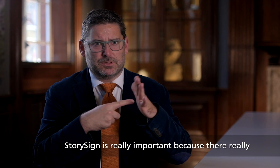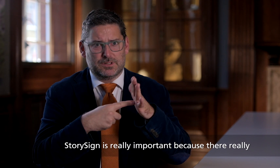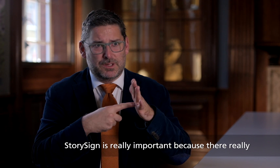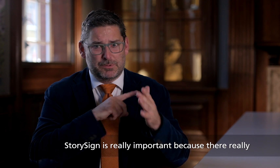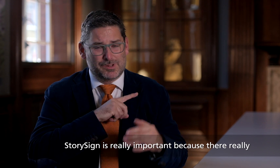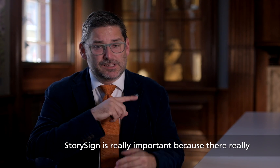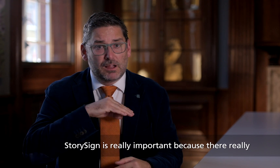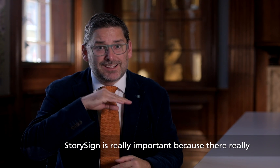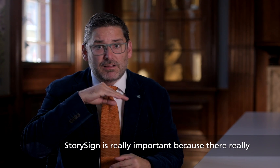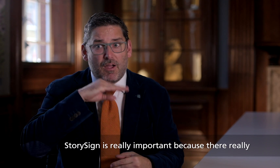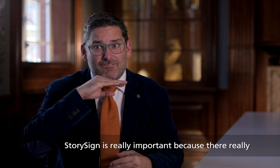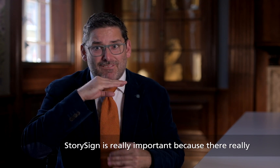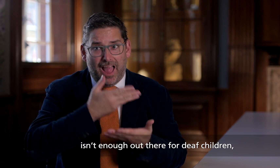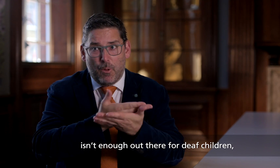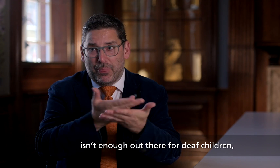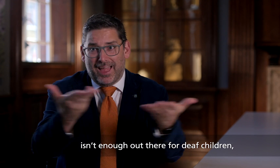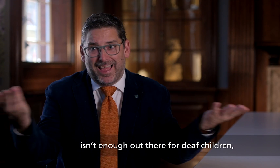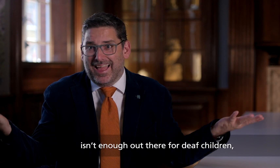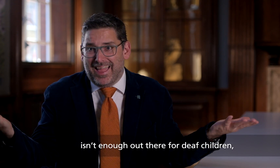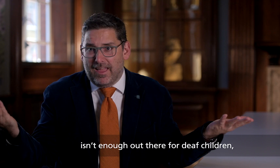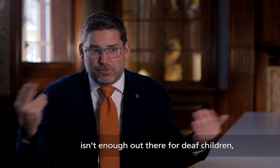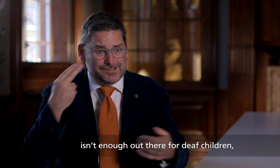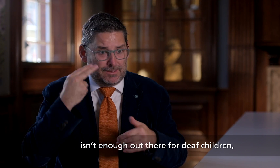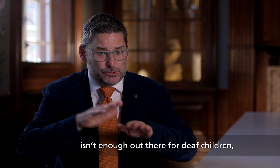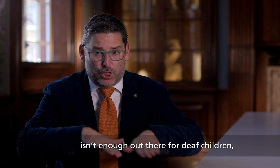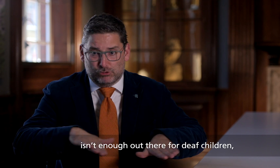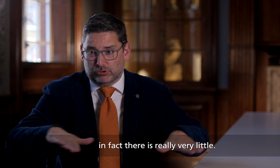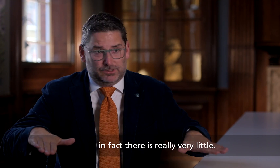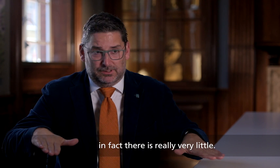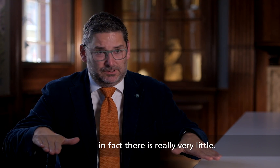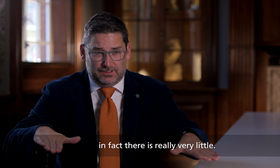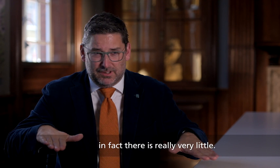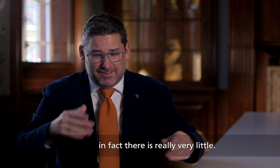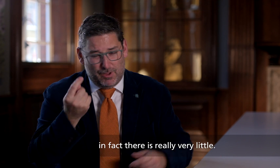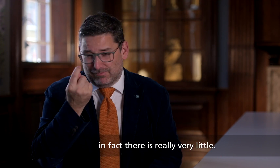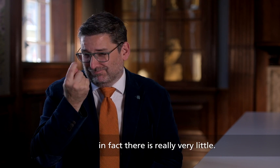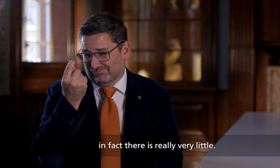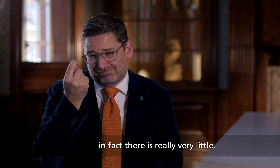Story sign is really important as there really isn't enough out there for deaf children. In fact, there really is very little.